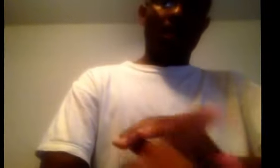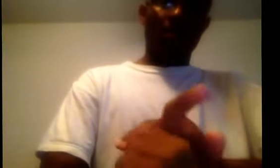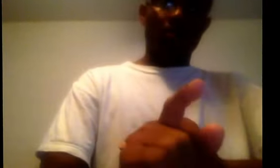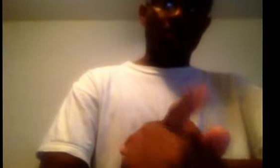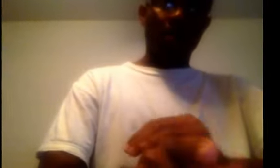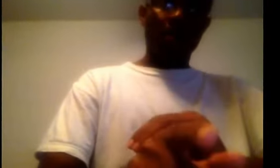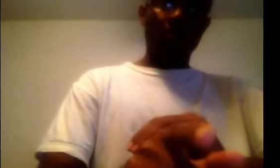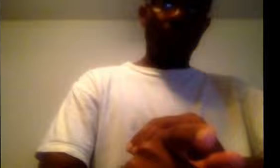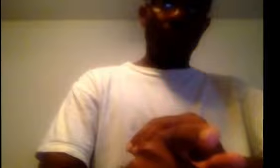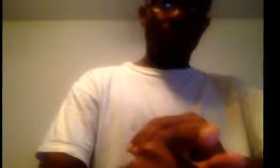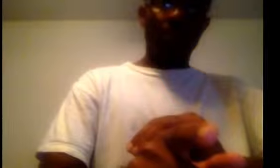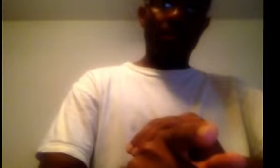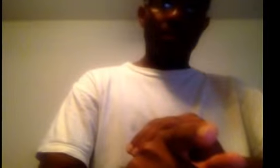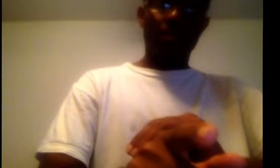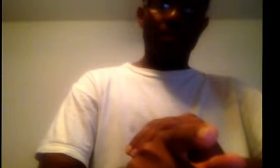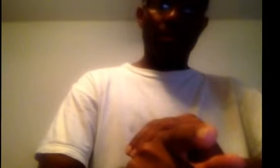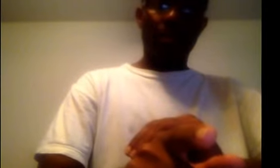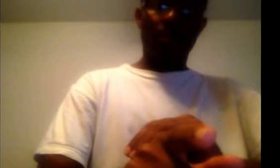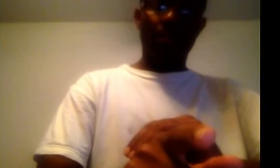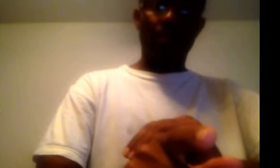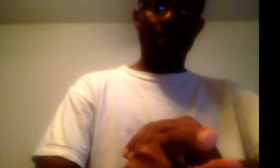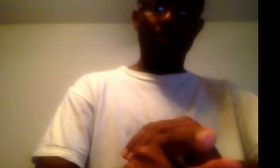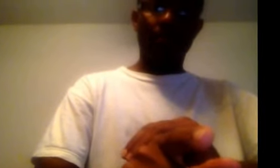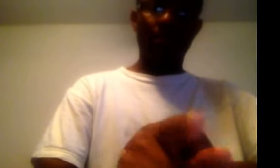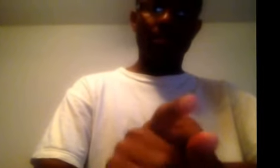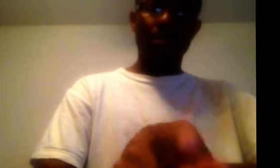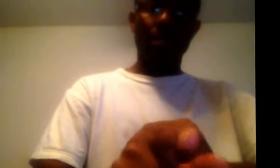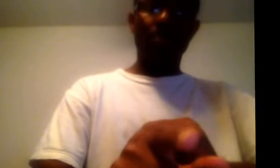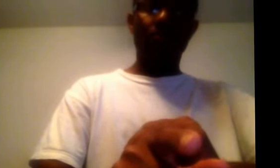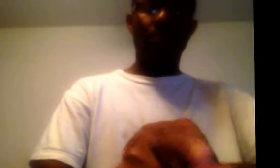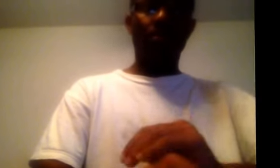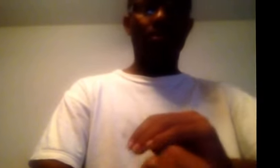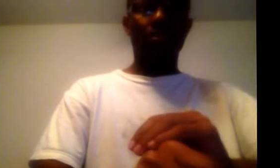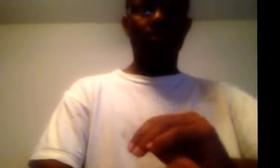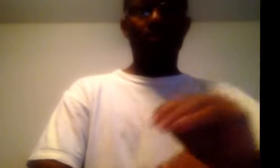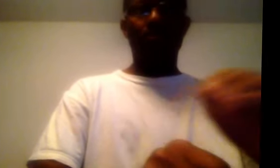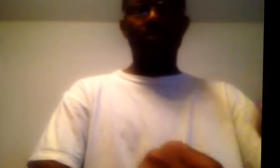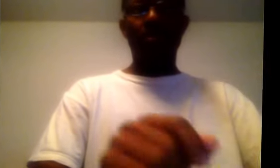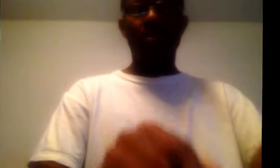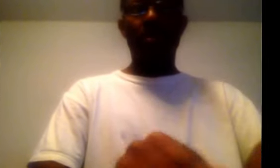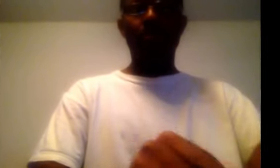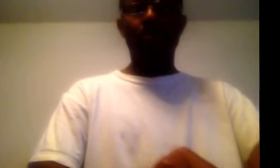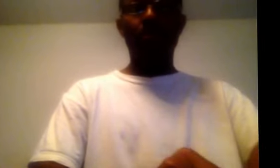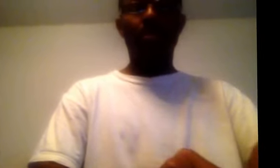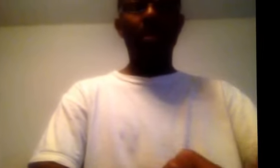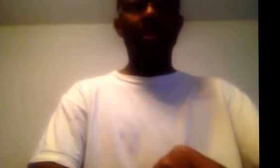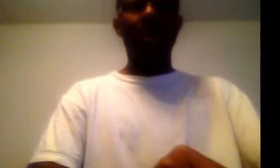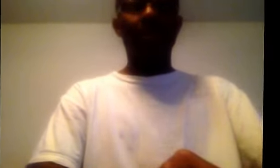Stay strong, Dish Network customers. Stay strong. This is Andre Brooks, signing out.